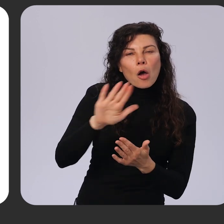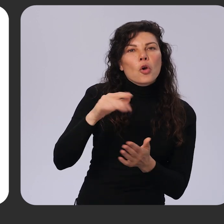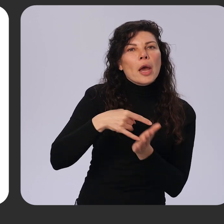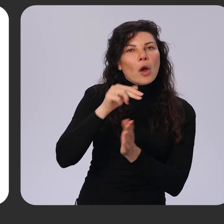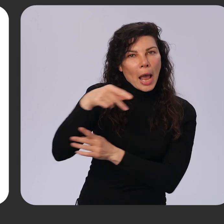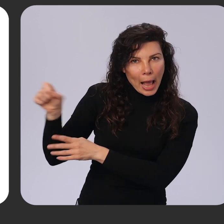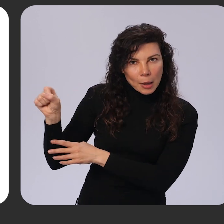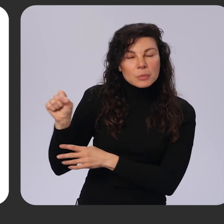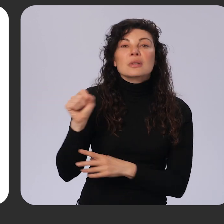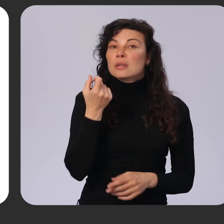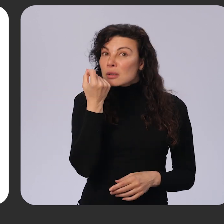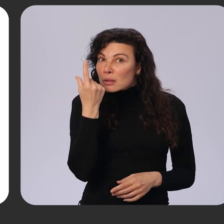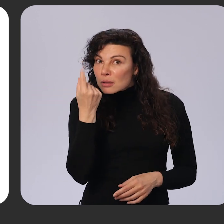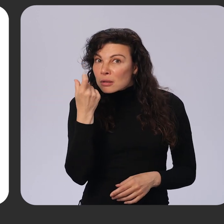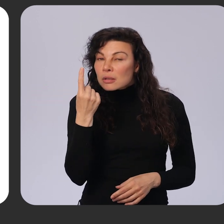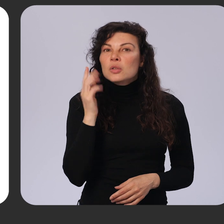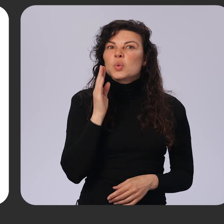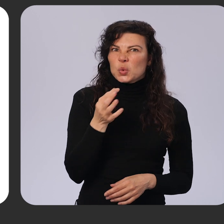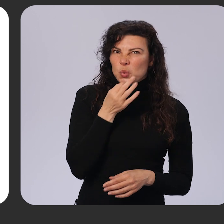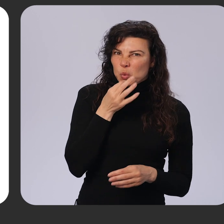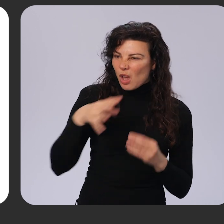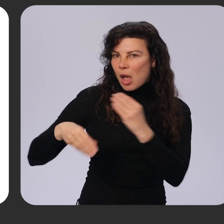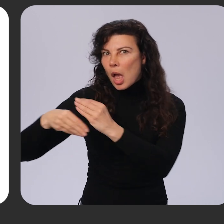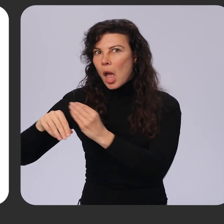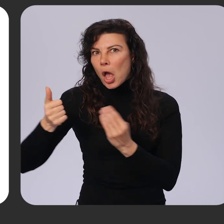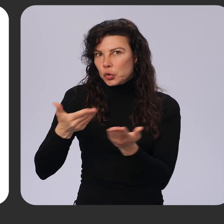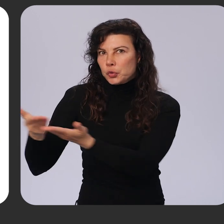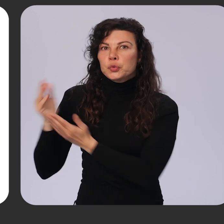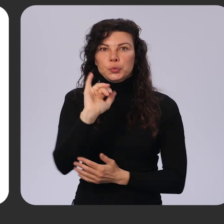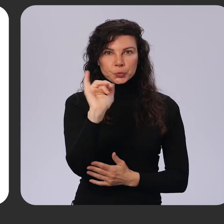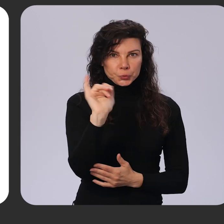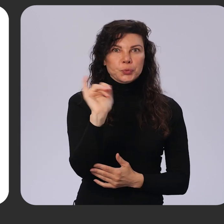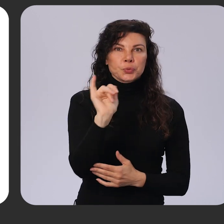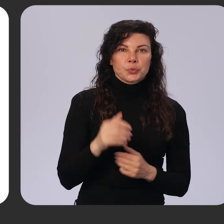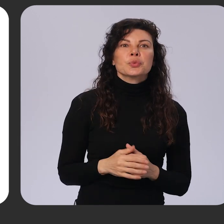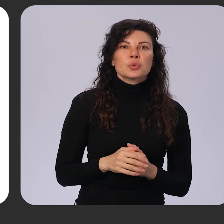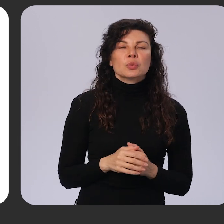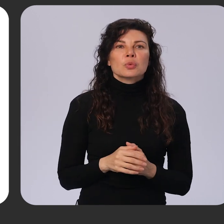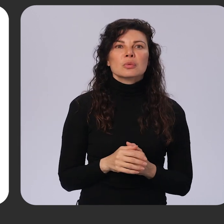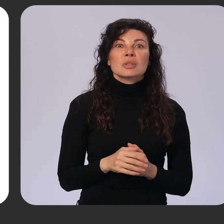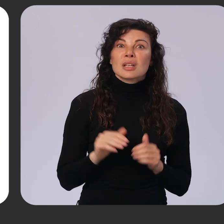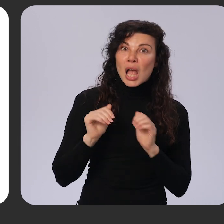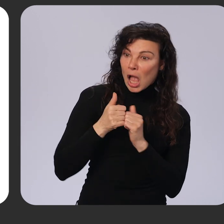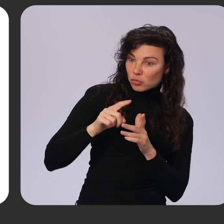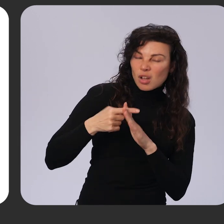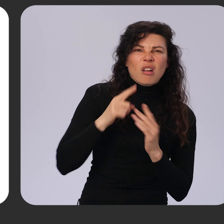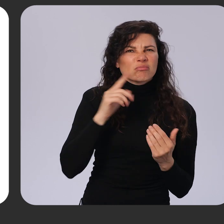but they will soon expand to other surfaces as well. Getting started is easy. Users